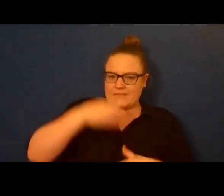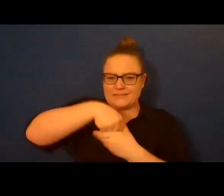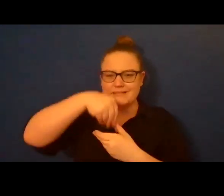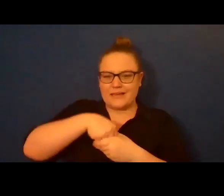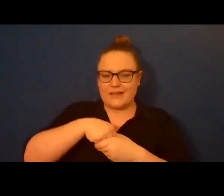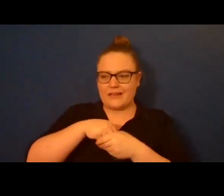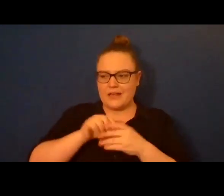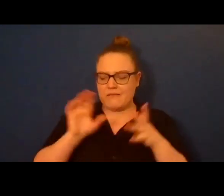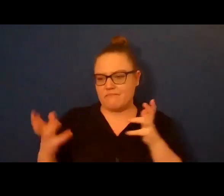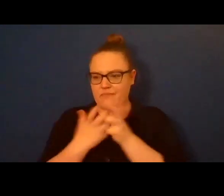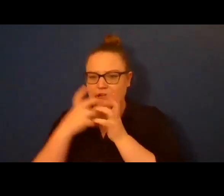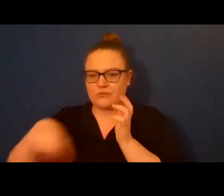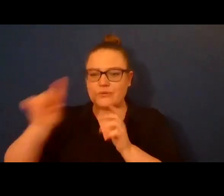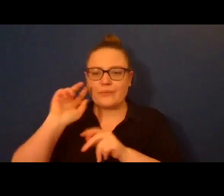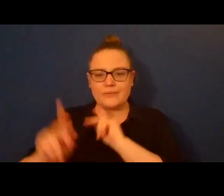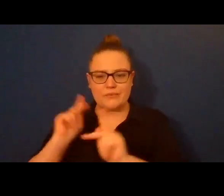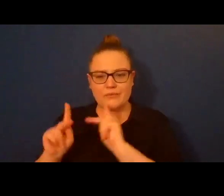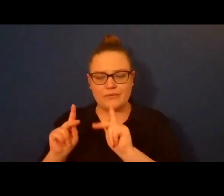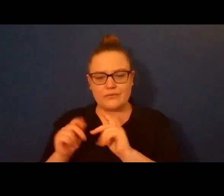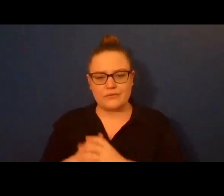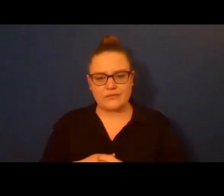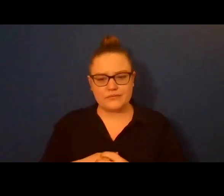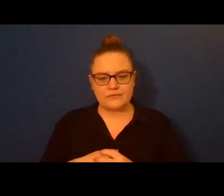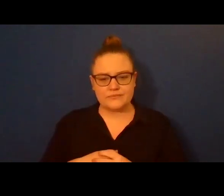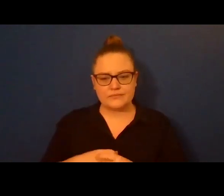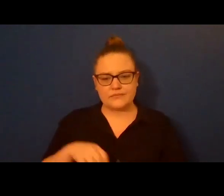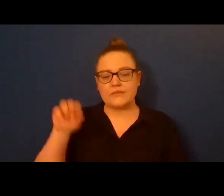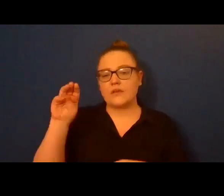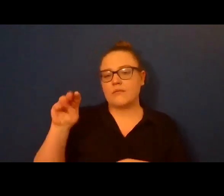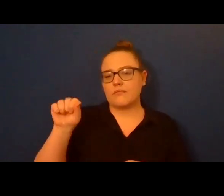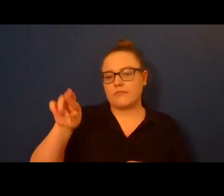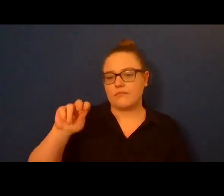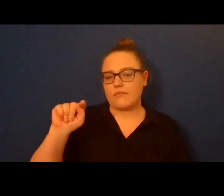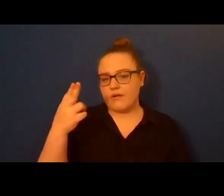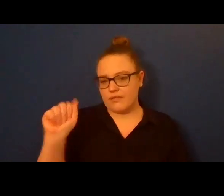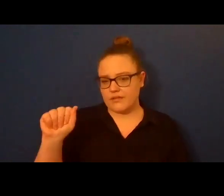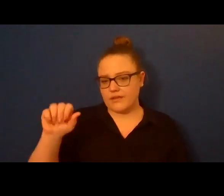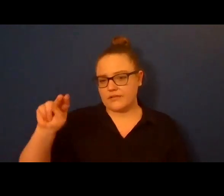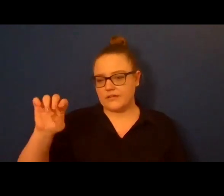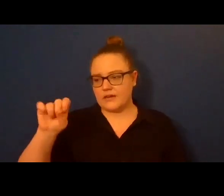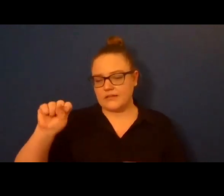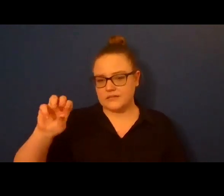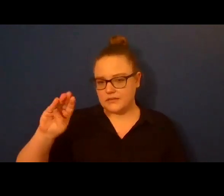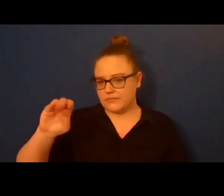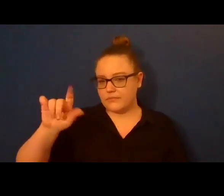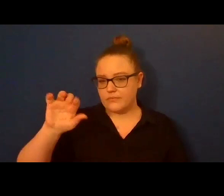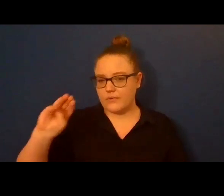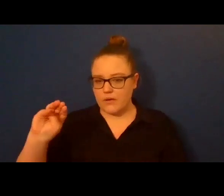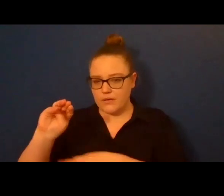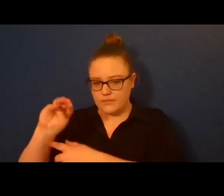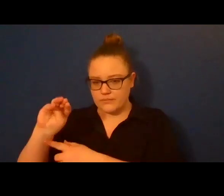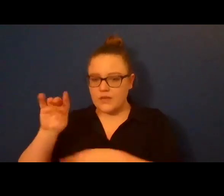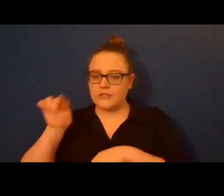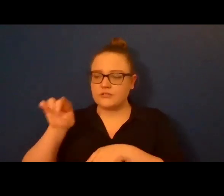Anger and Forgiveness, University of Chicago philosopher Martha Nussbaum named something that felt vital. Like she was reaching through the